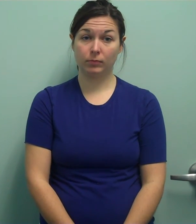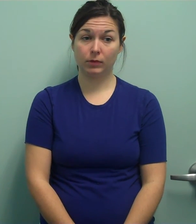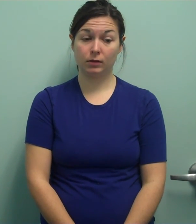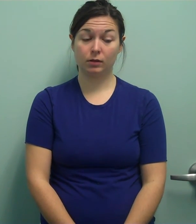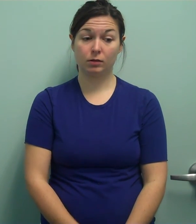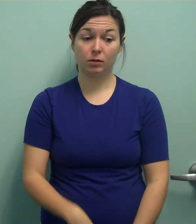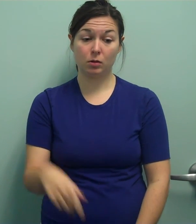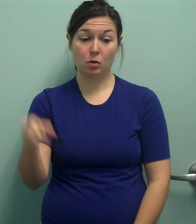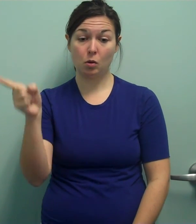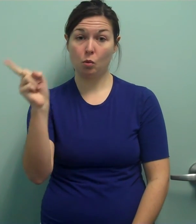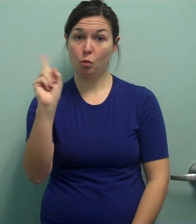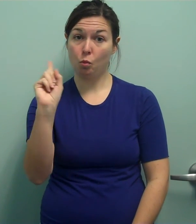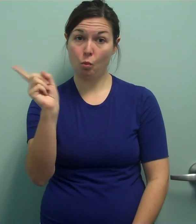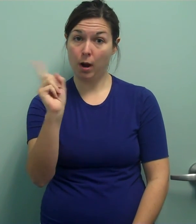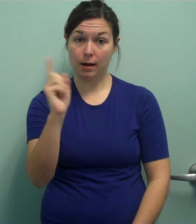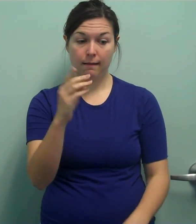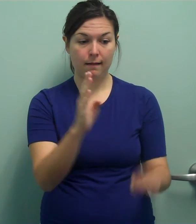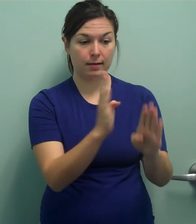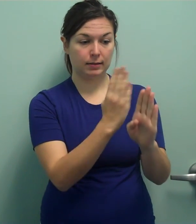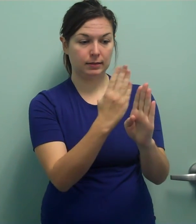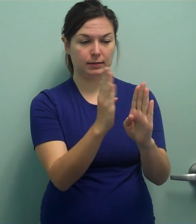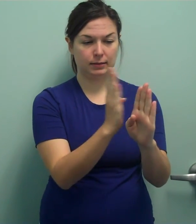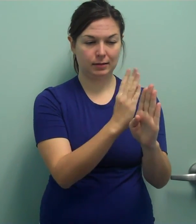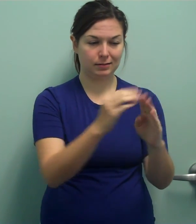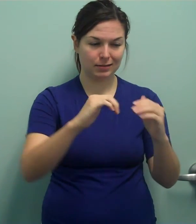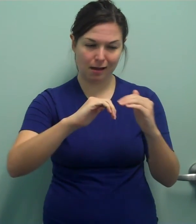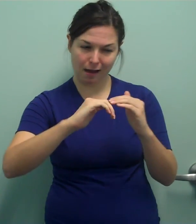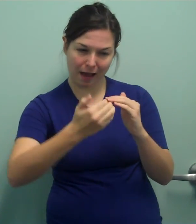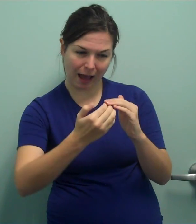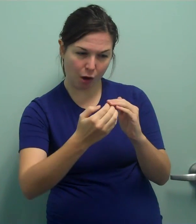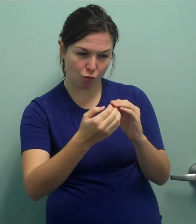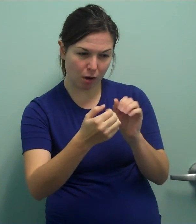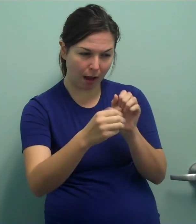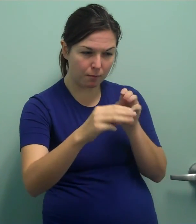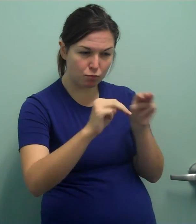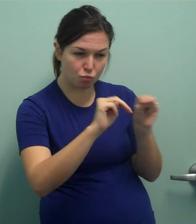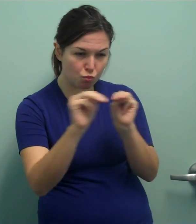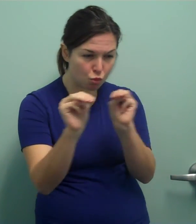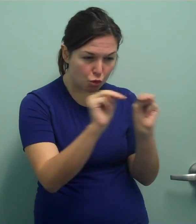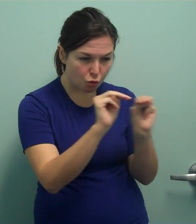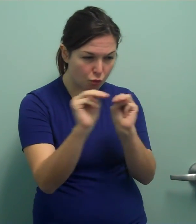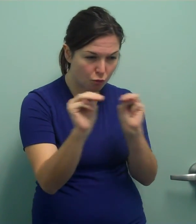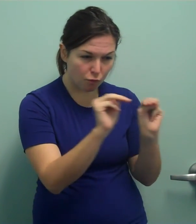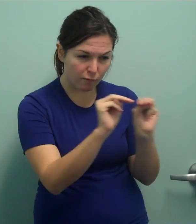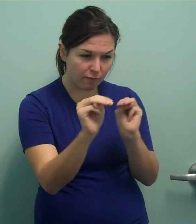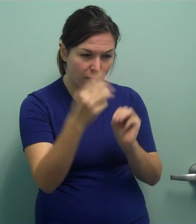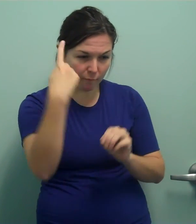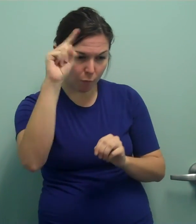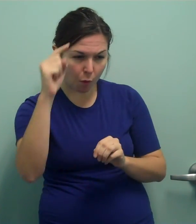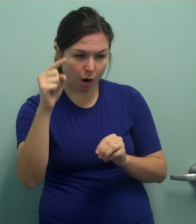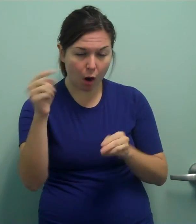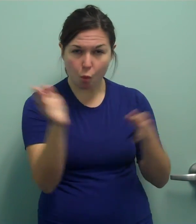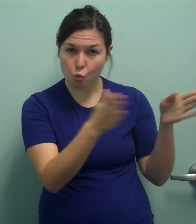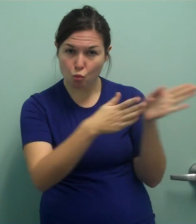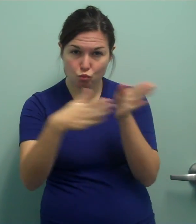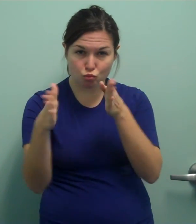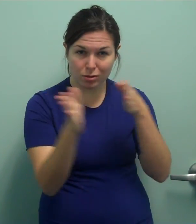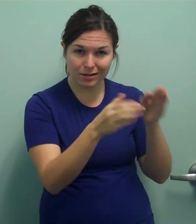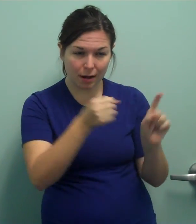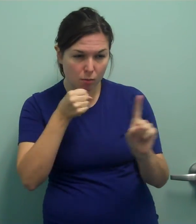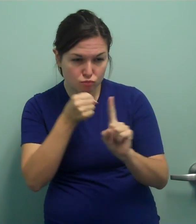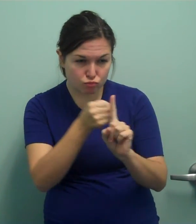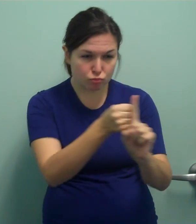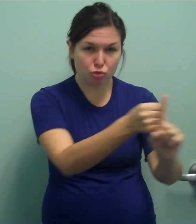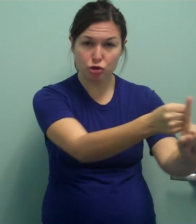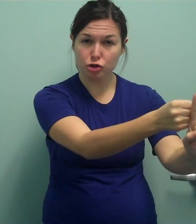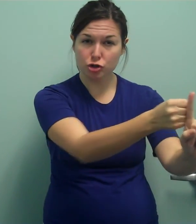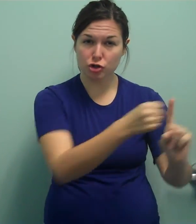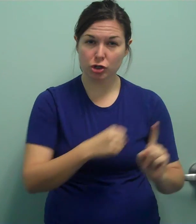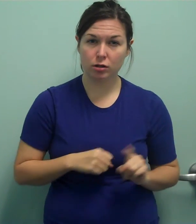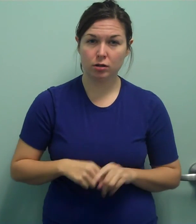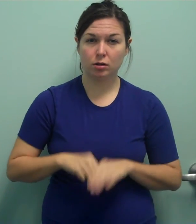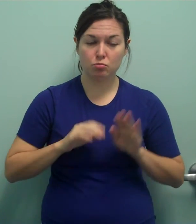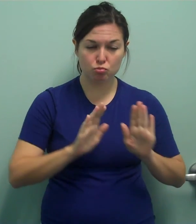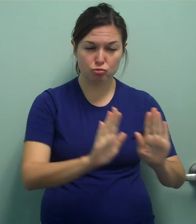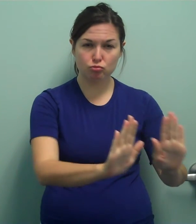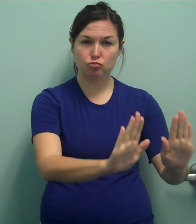how